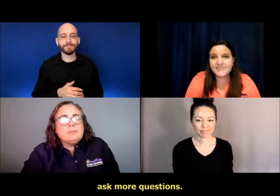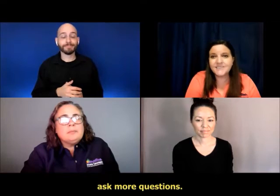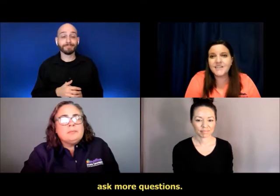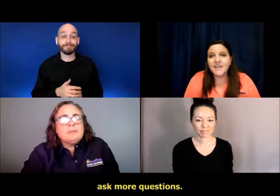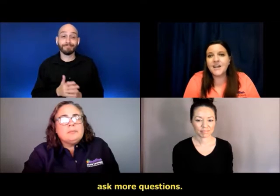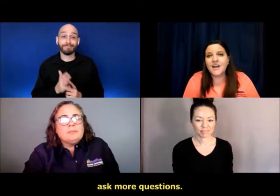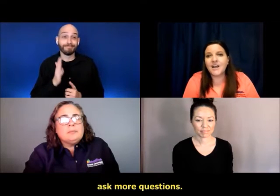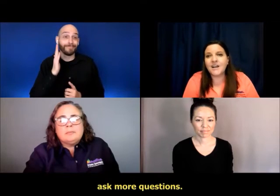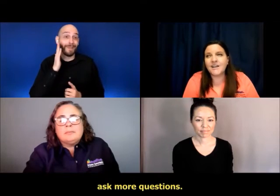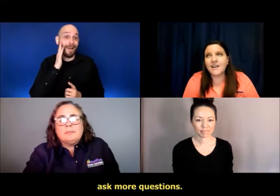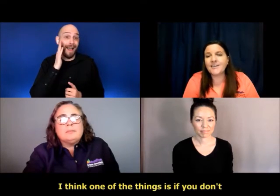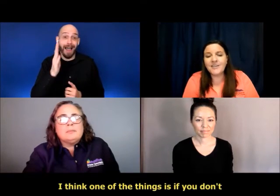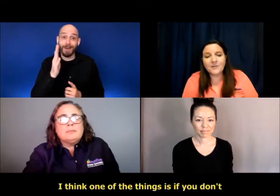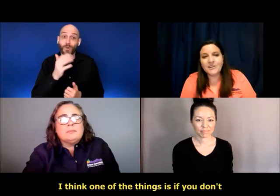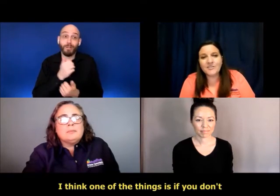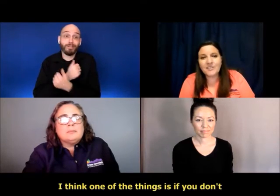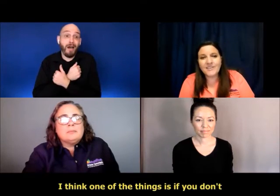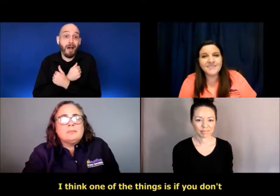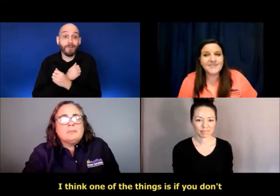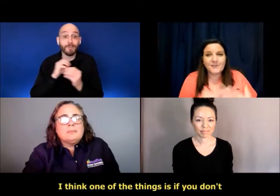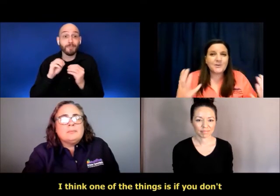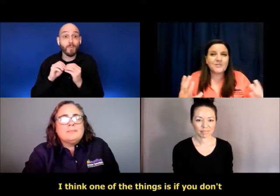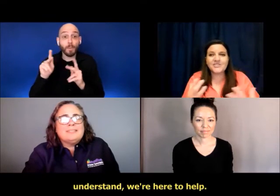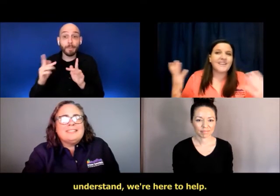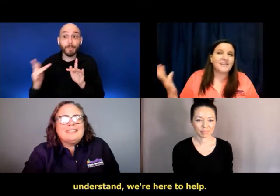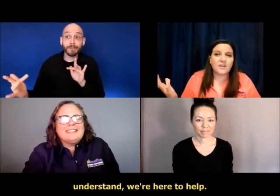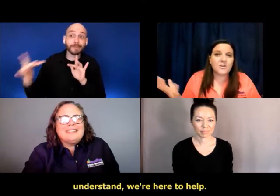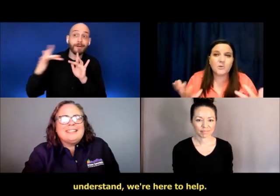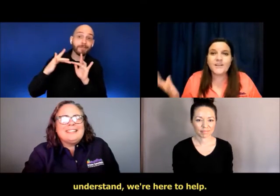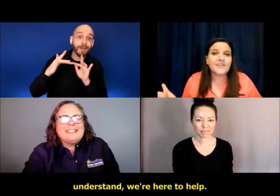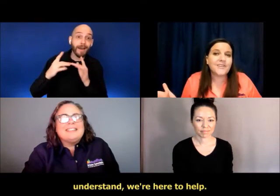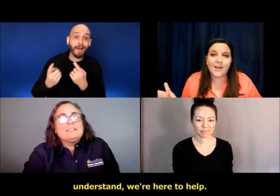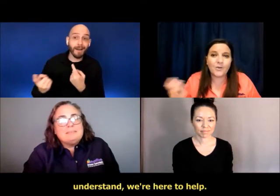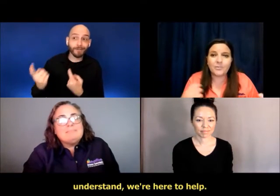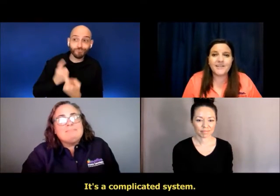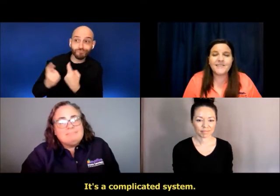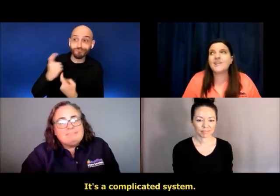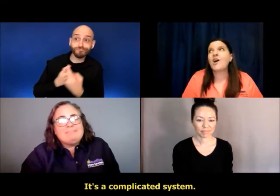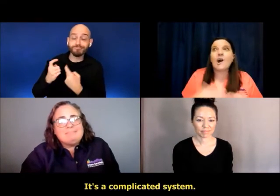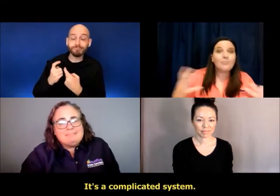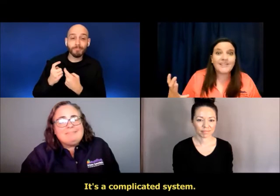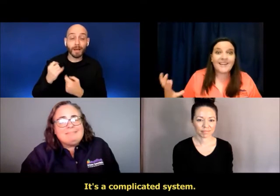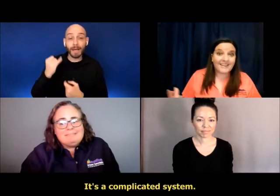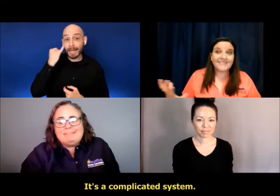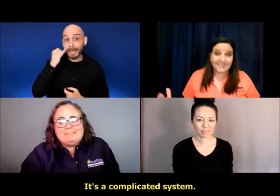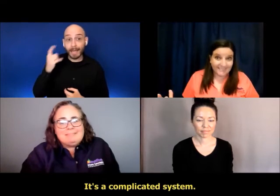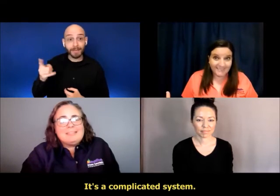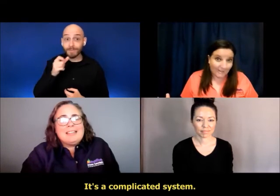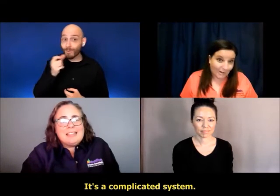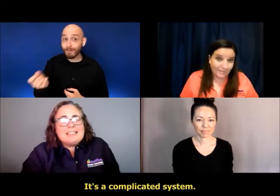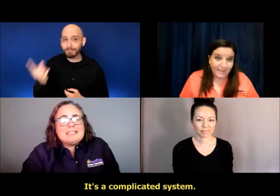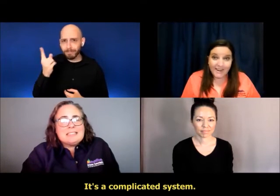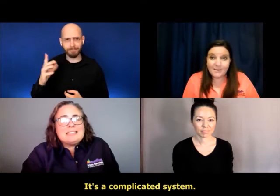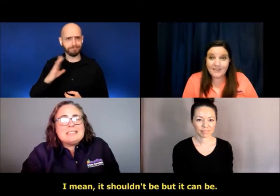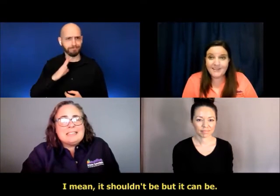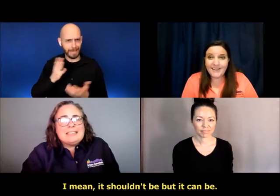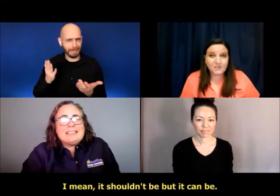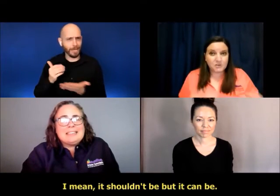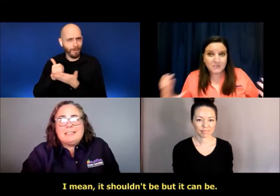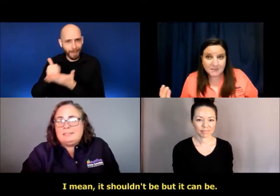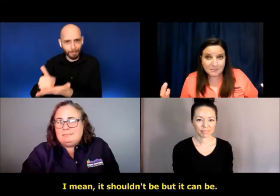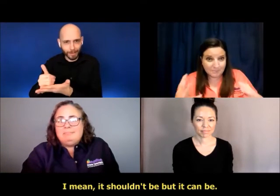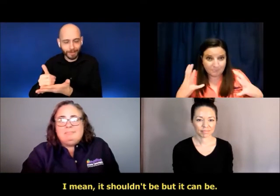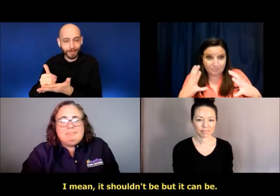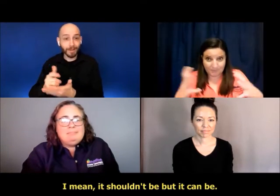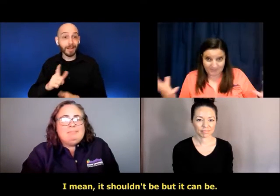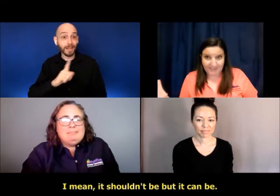questions. Uh, I think one of the things is if you don't understand, you know, we're here to help. It, it's a complicated system. I mean,